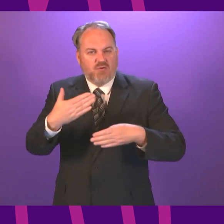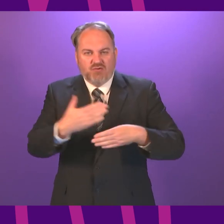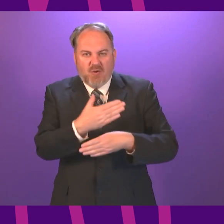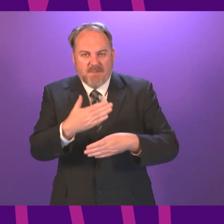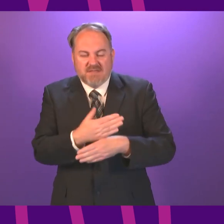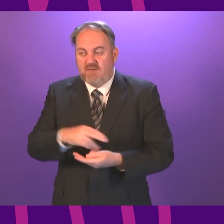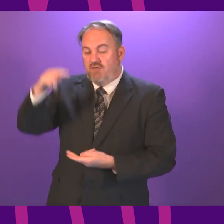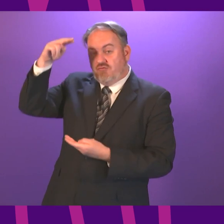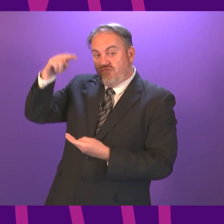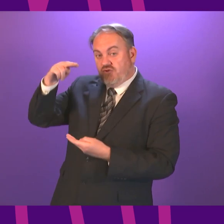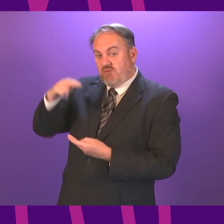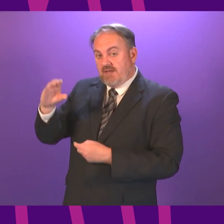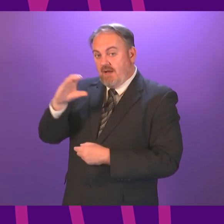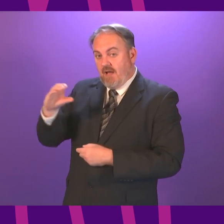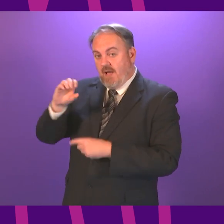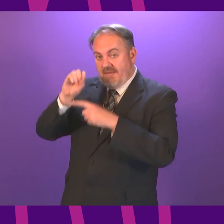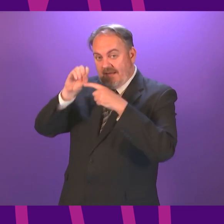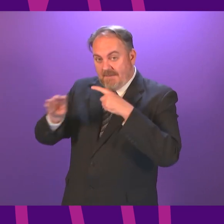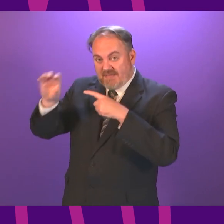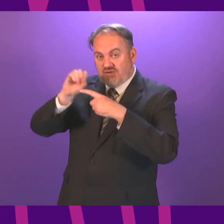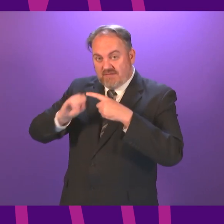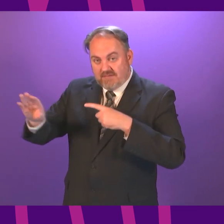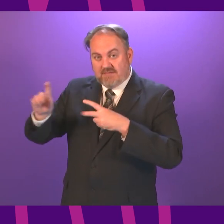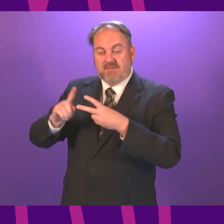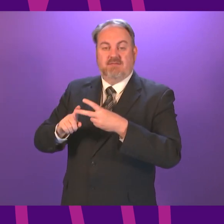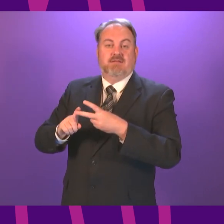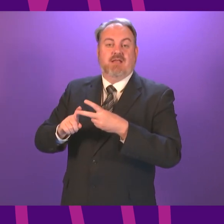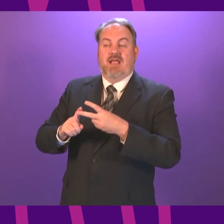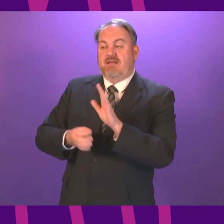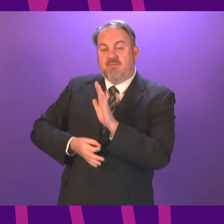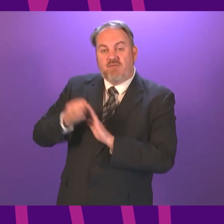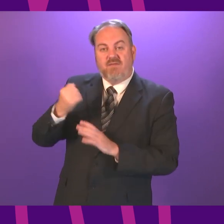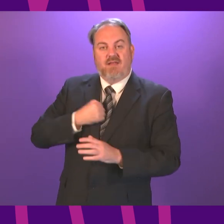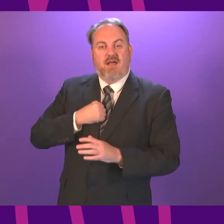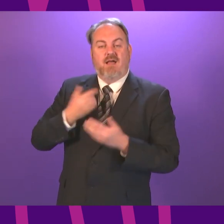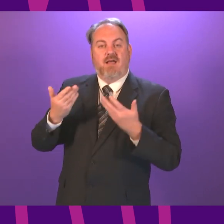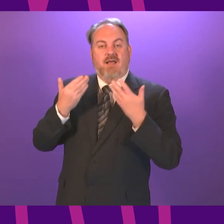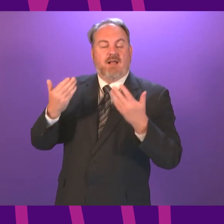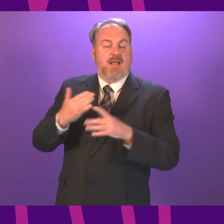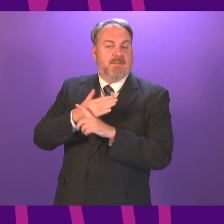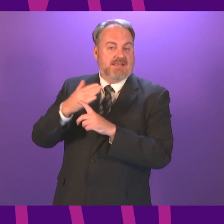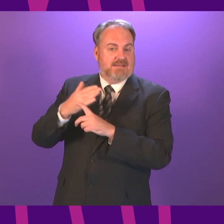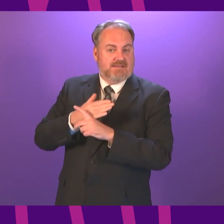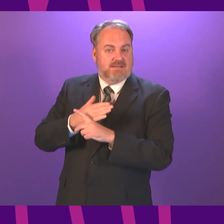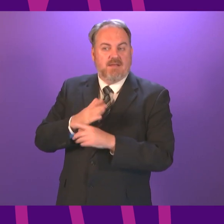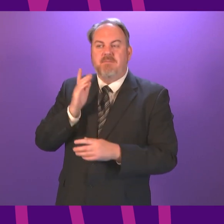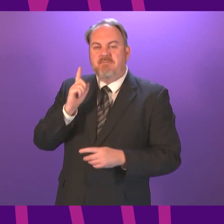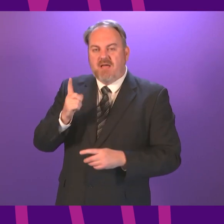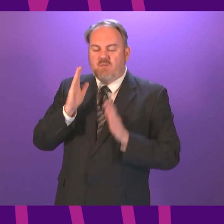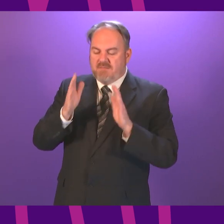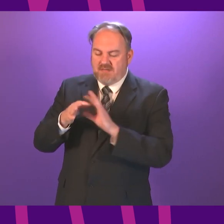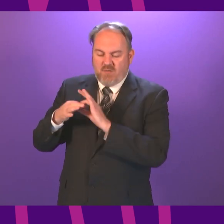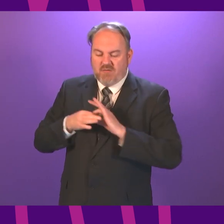carbon emissions and restoring our natural environment We can succeed but only if we all pull in the same direction